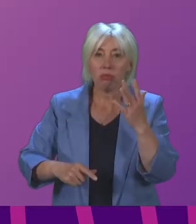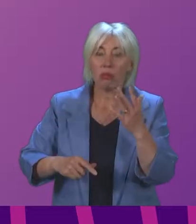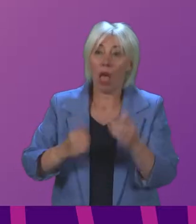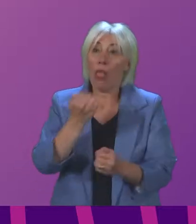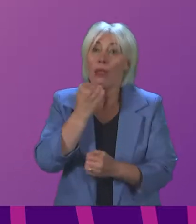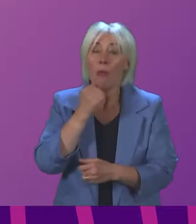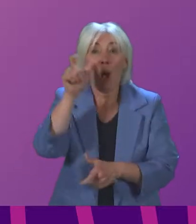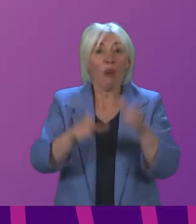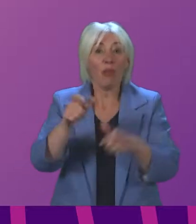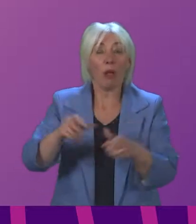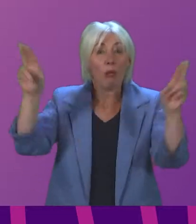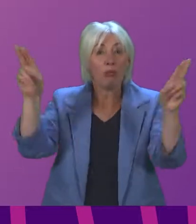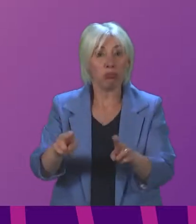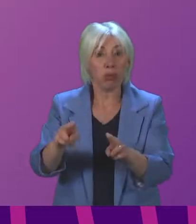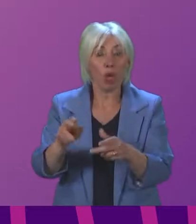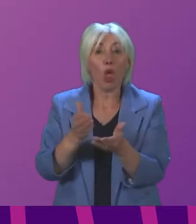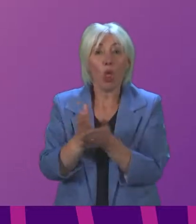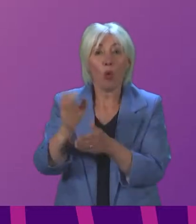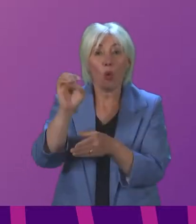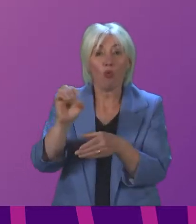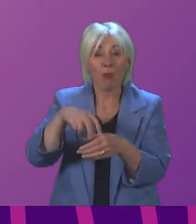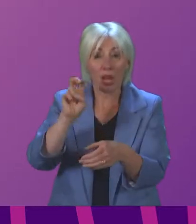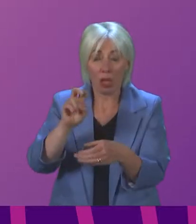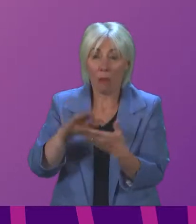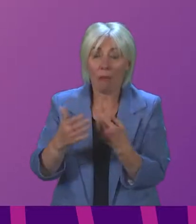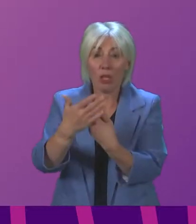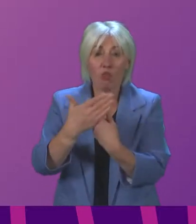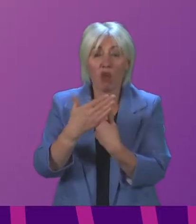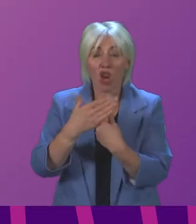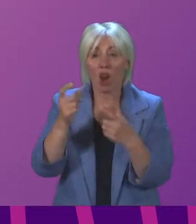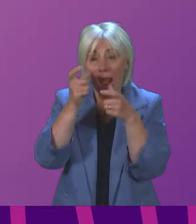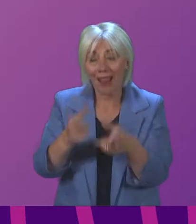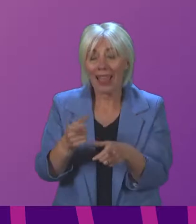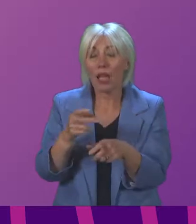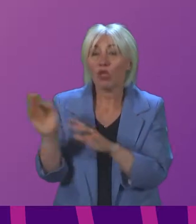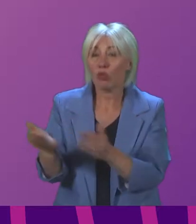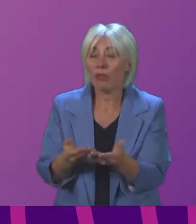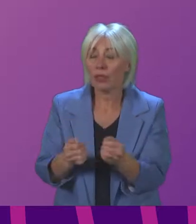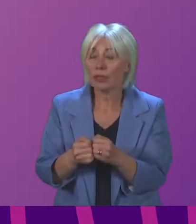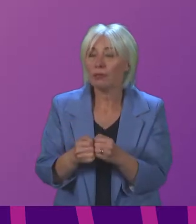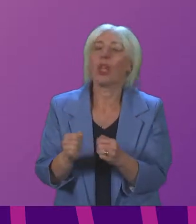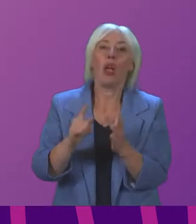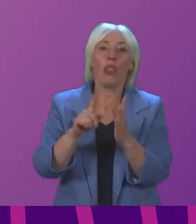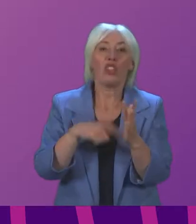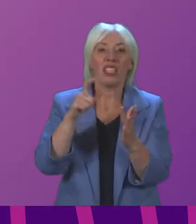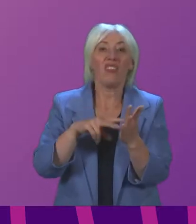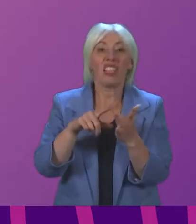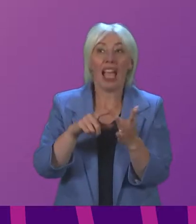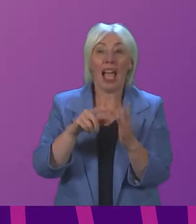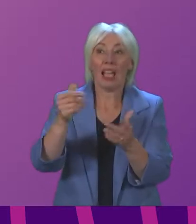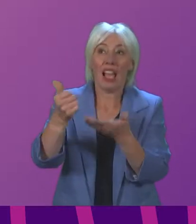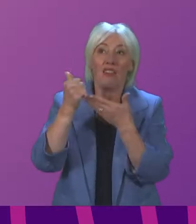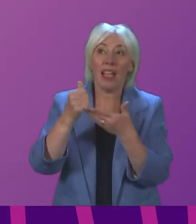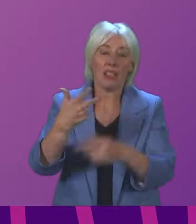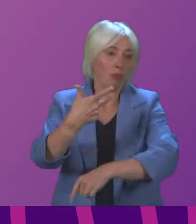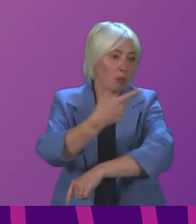due to Brexit and has placed pressures on our care services. The recent GCVI announcement and boosters for all age groups will, of course, require resource in terms